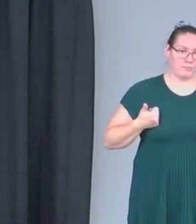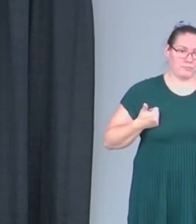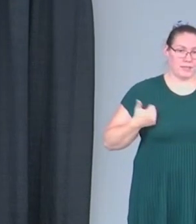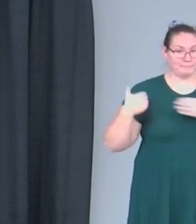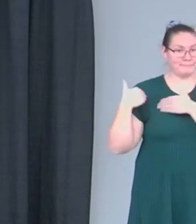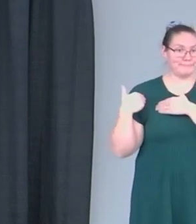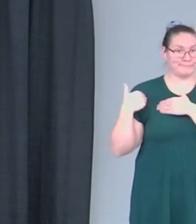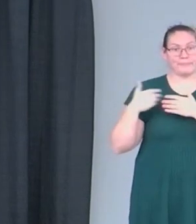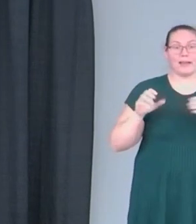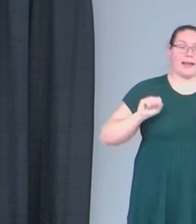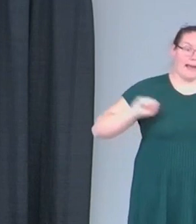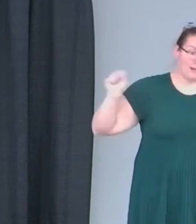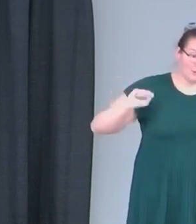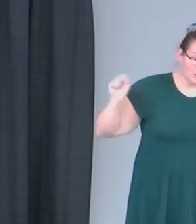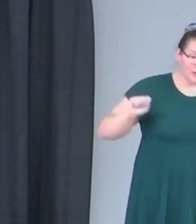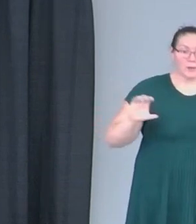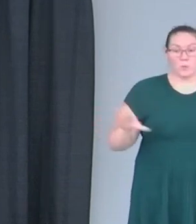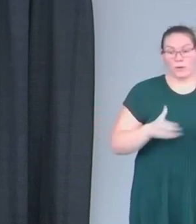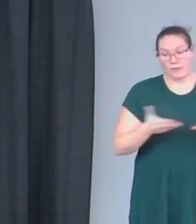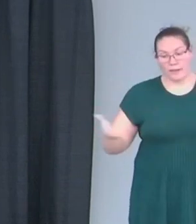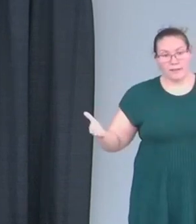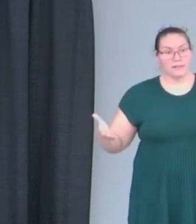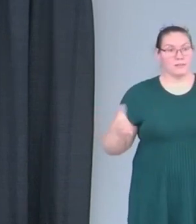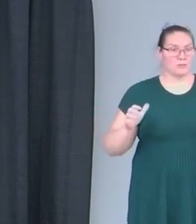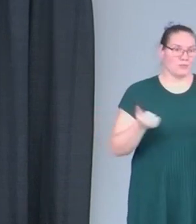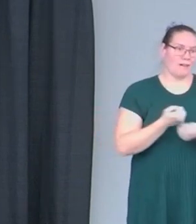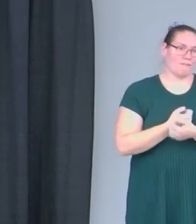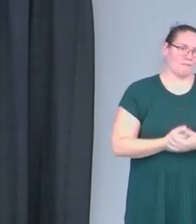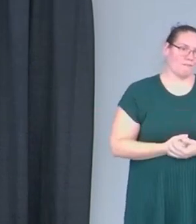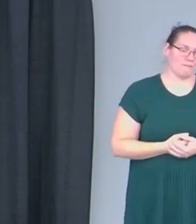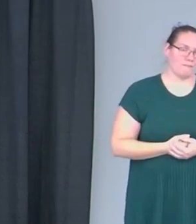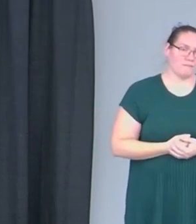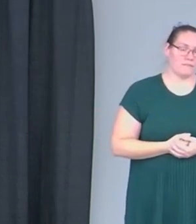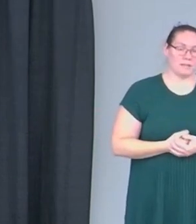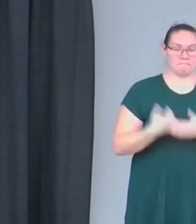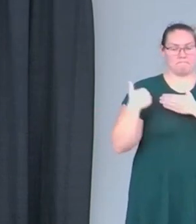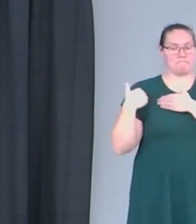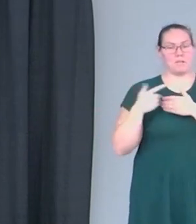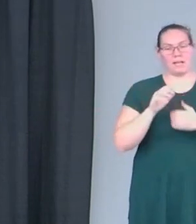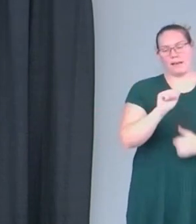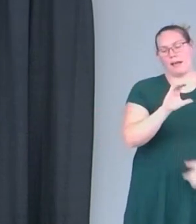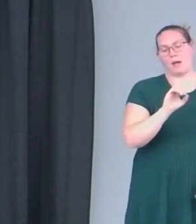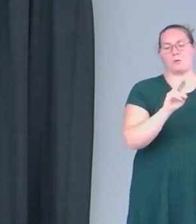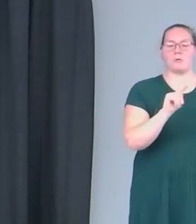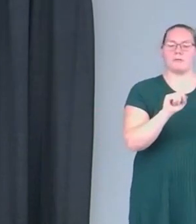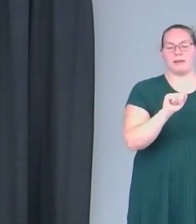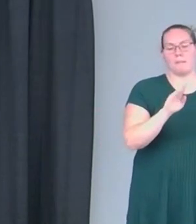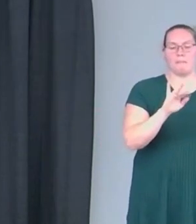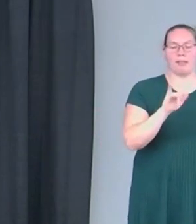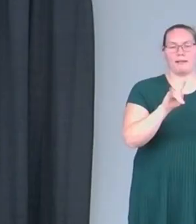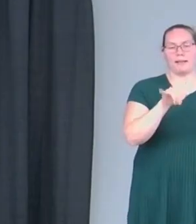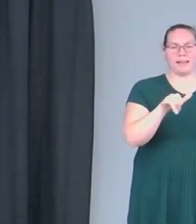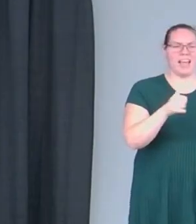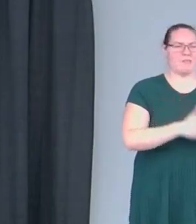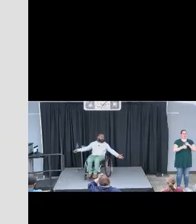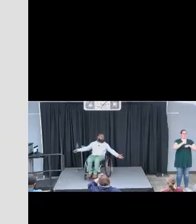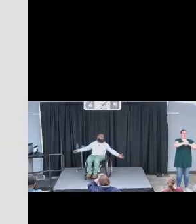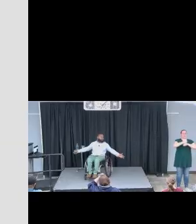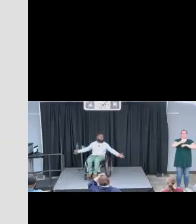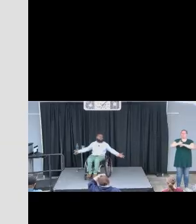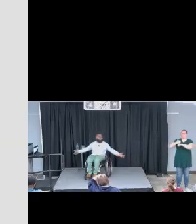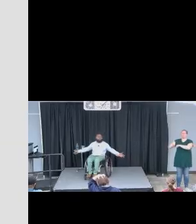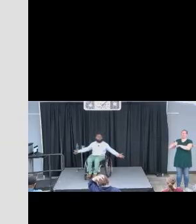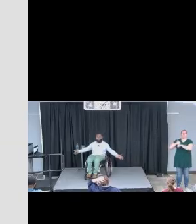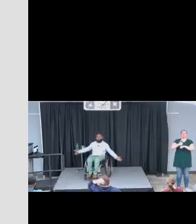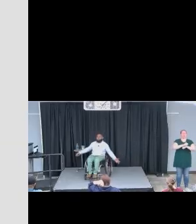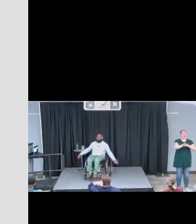Accountability, exercise, and doing the things you love. Accountability is one of those things that everybody is to blame of all your